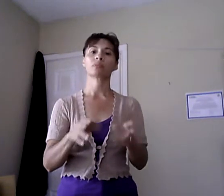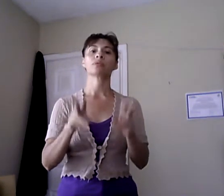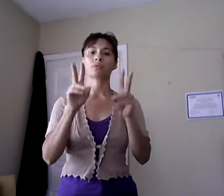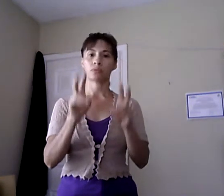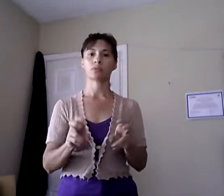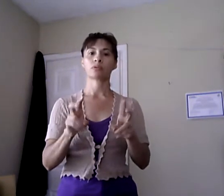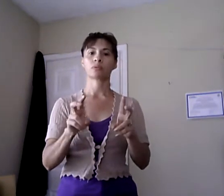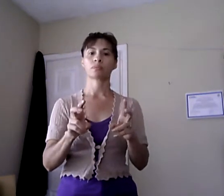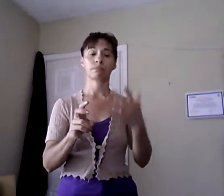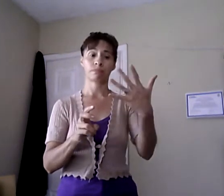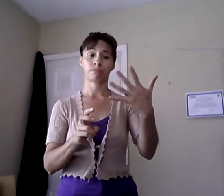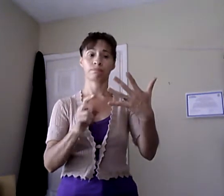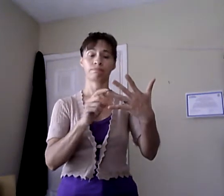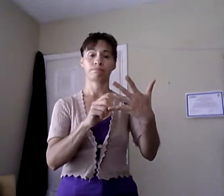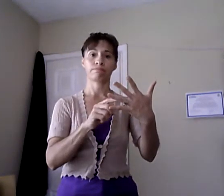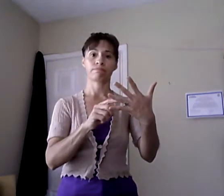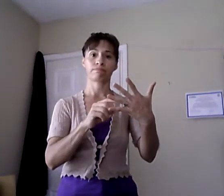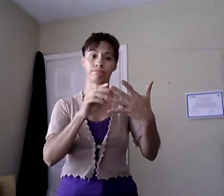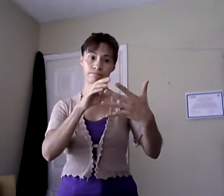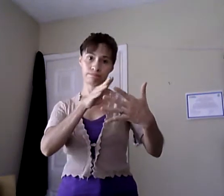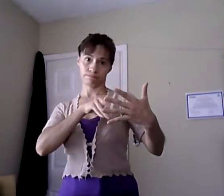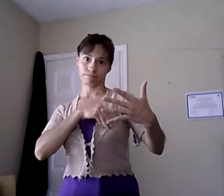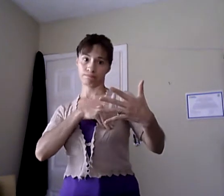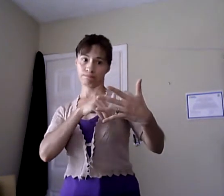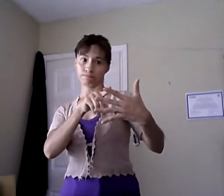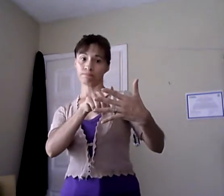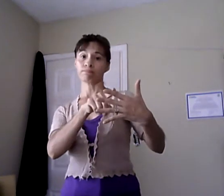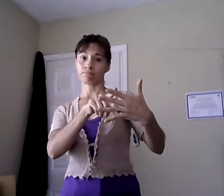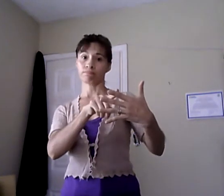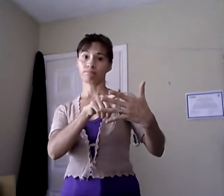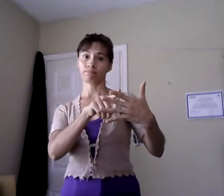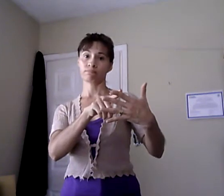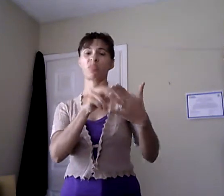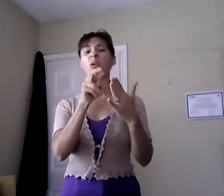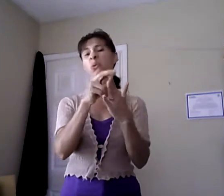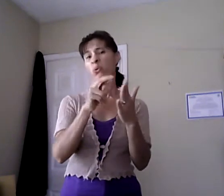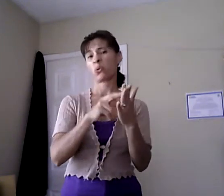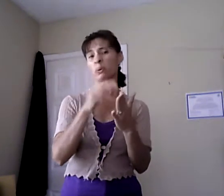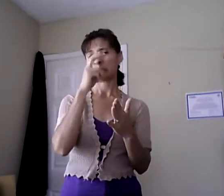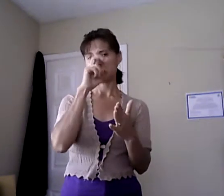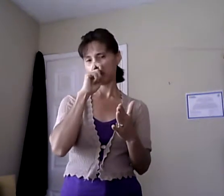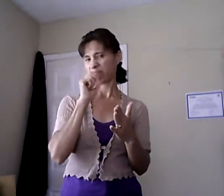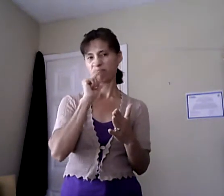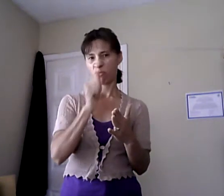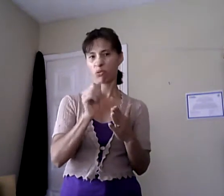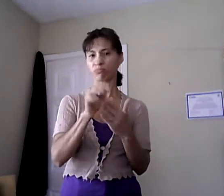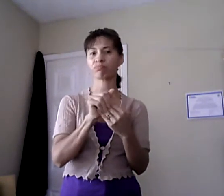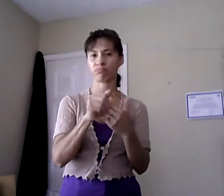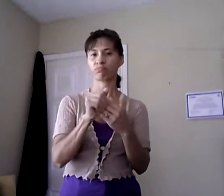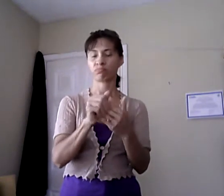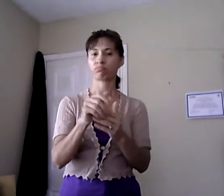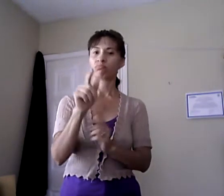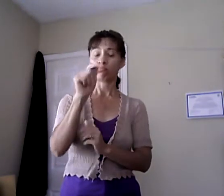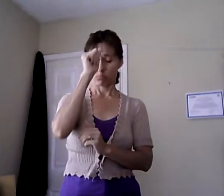issues around exemptions to that rule. Todd M. Butterwood, Office of Disability Services Bureau Chief,